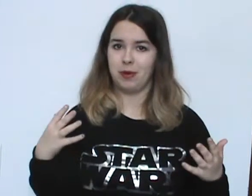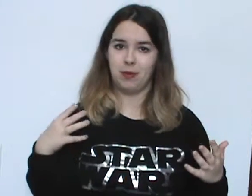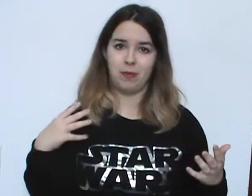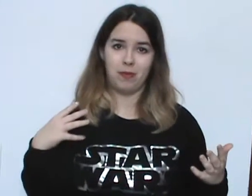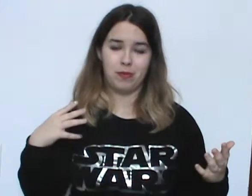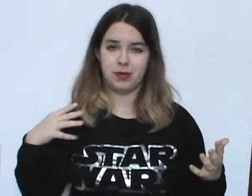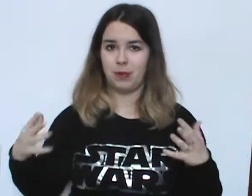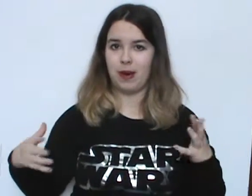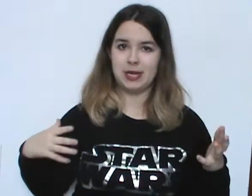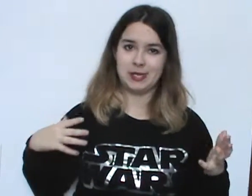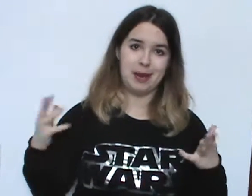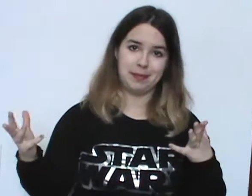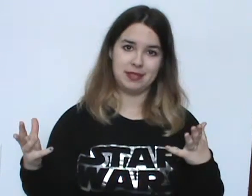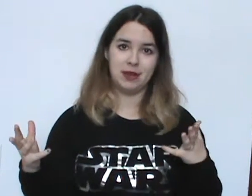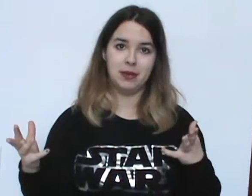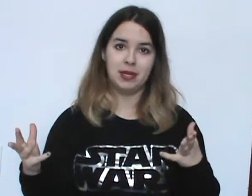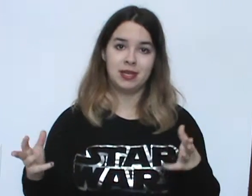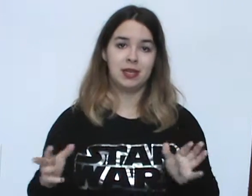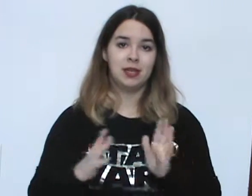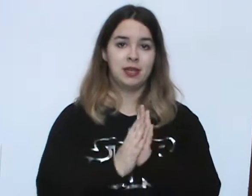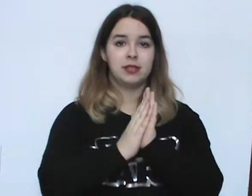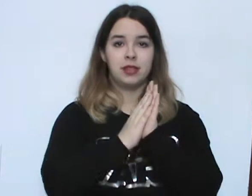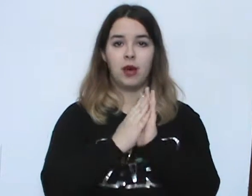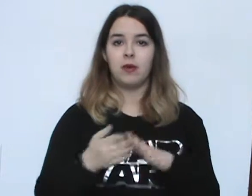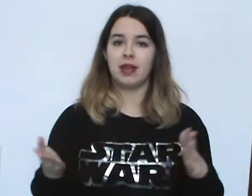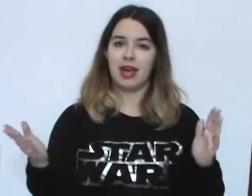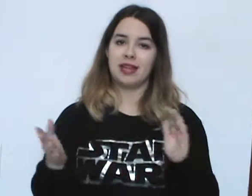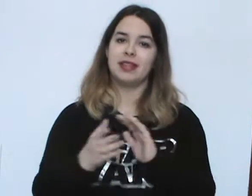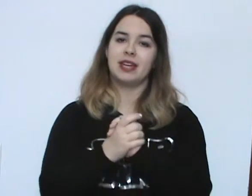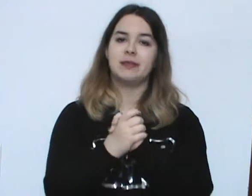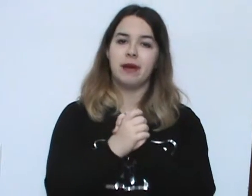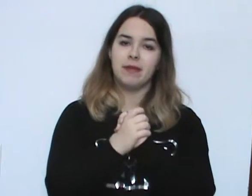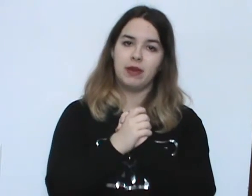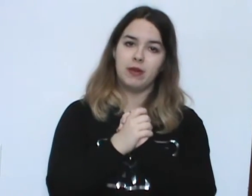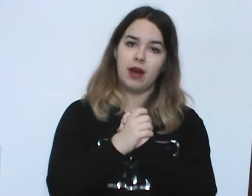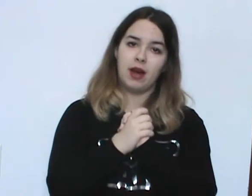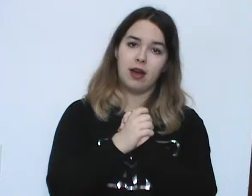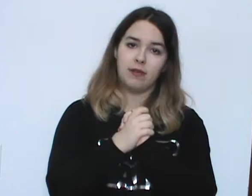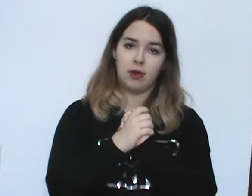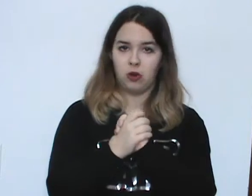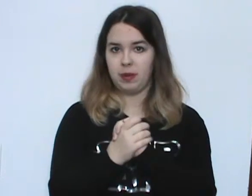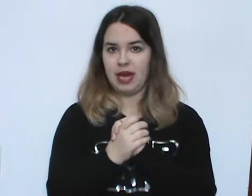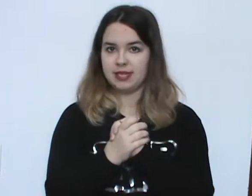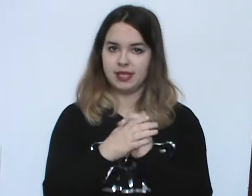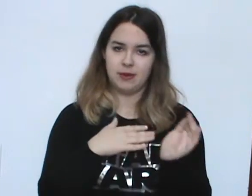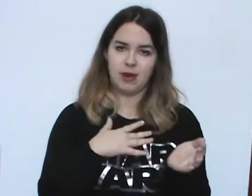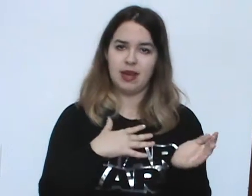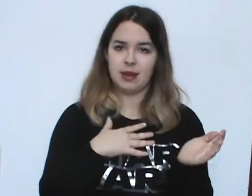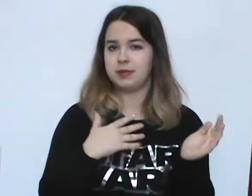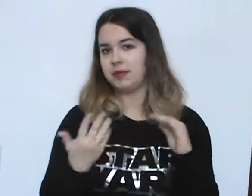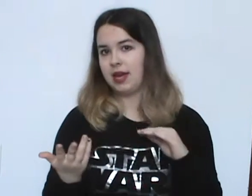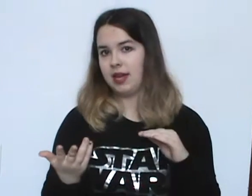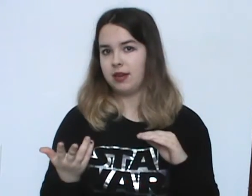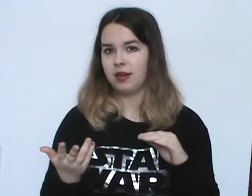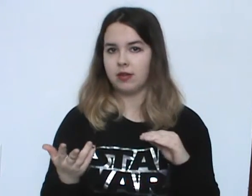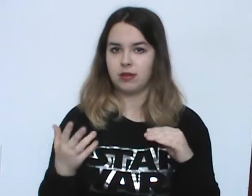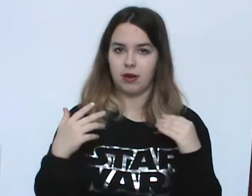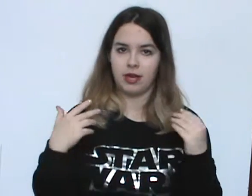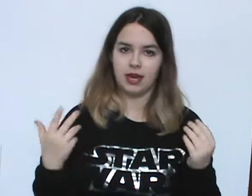to watch episode. So yeah, that's my review of Code Black Season 1 Episode 10 called Cardiac